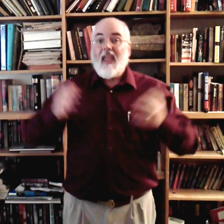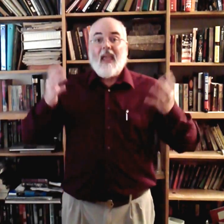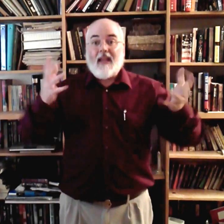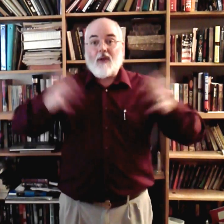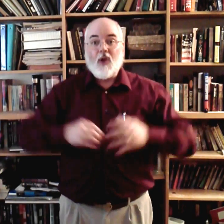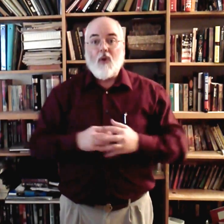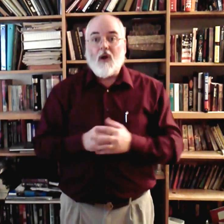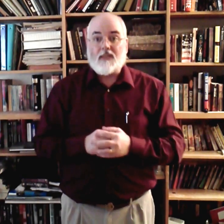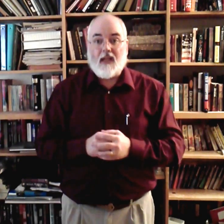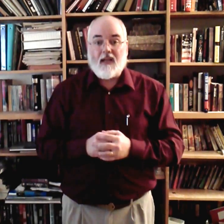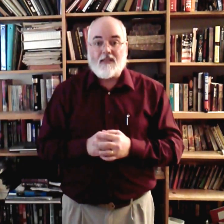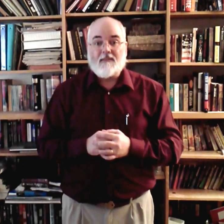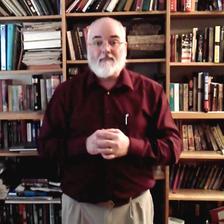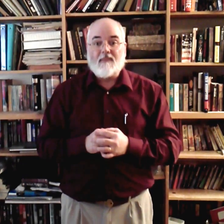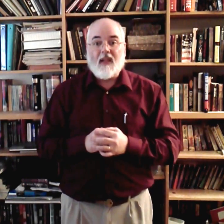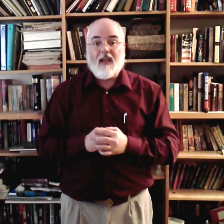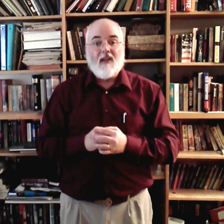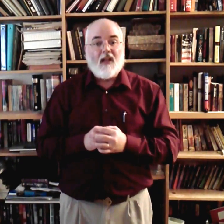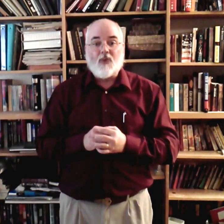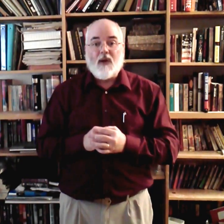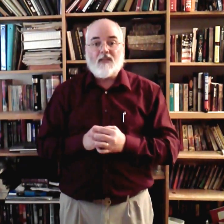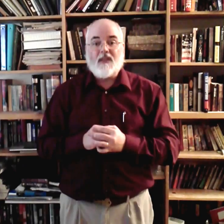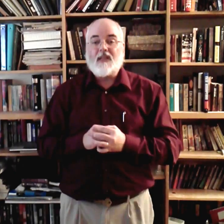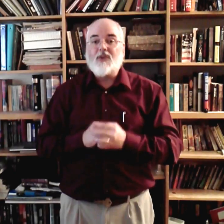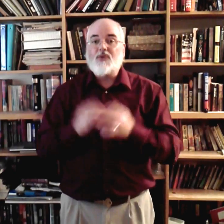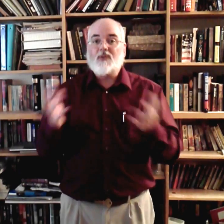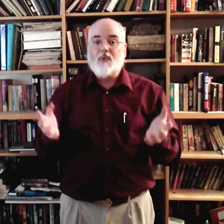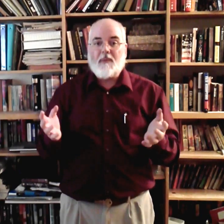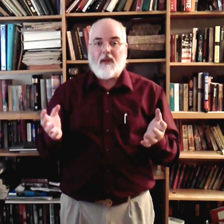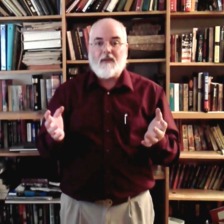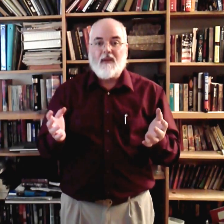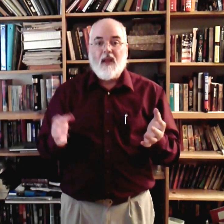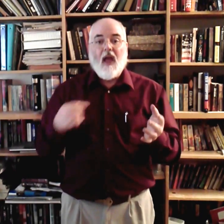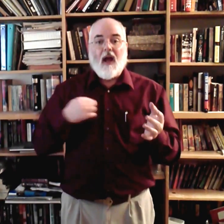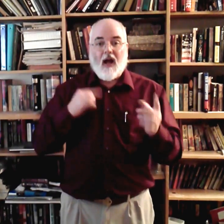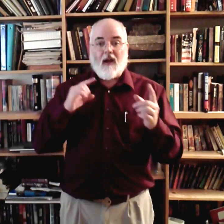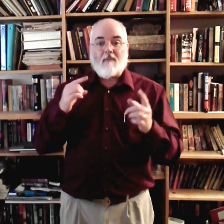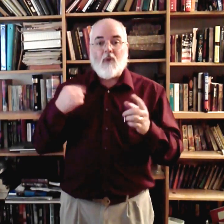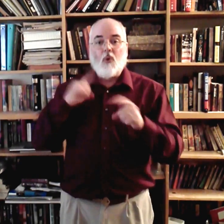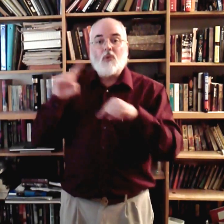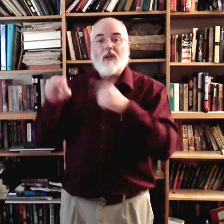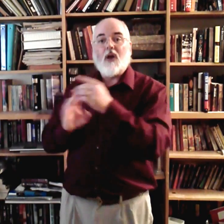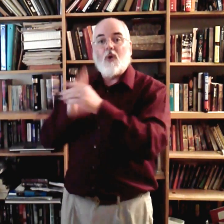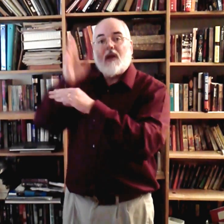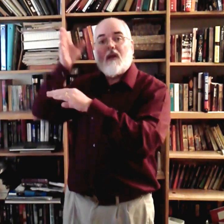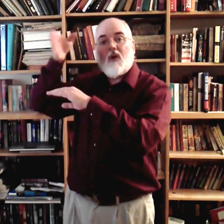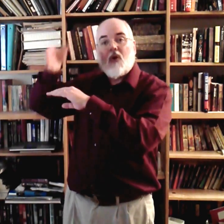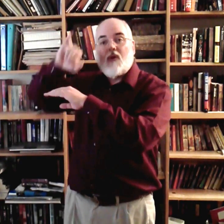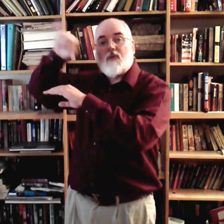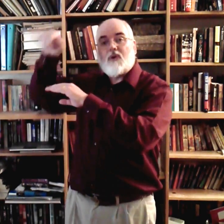Now you know all the signs. Okay? Because the rest of this is just repeat. I'm only going over